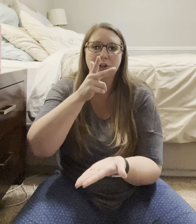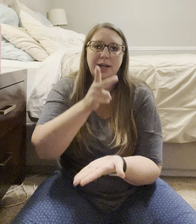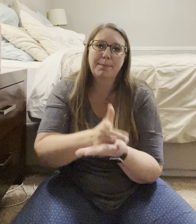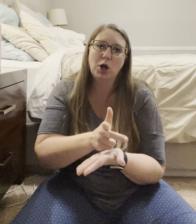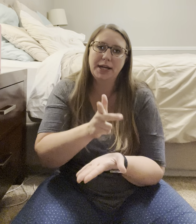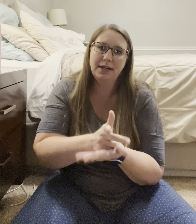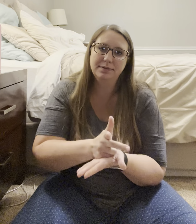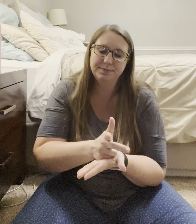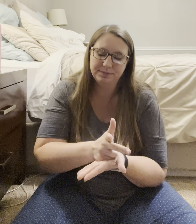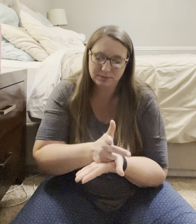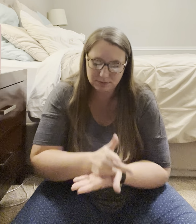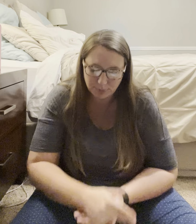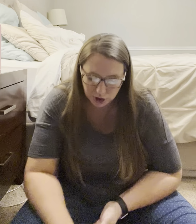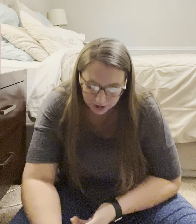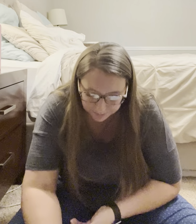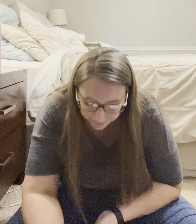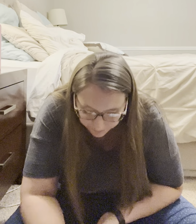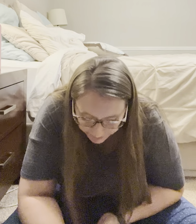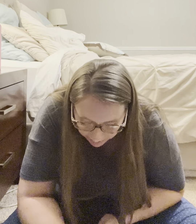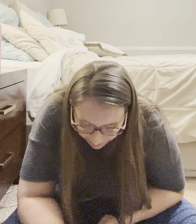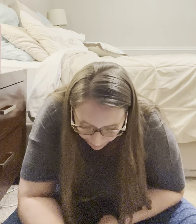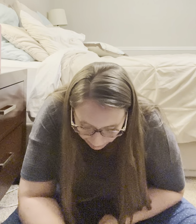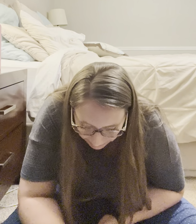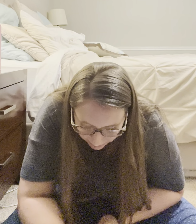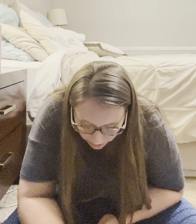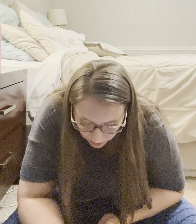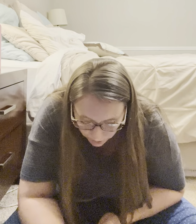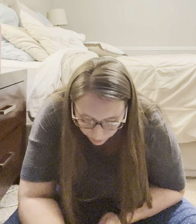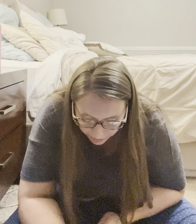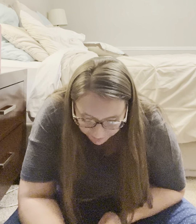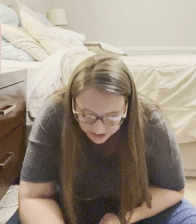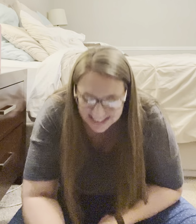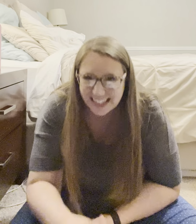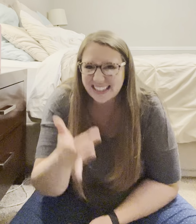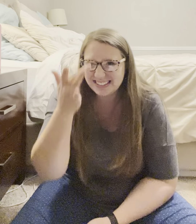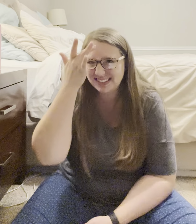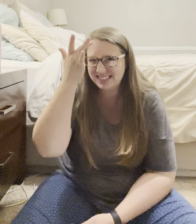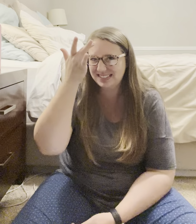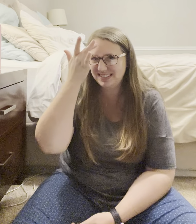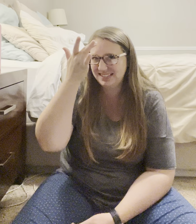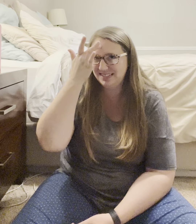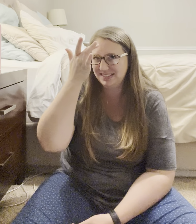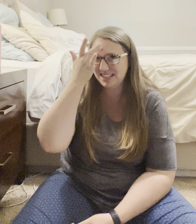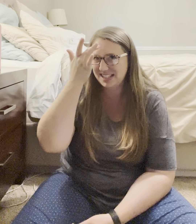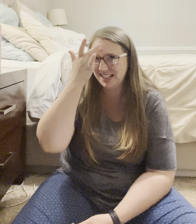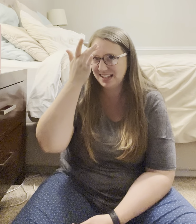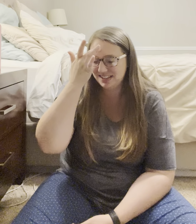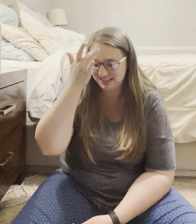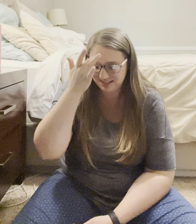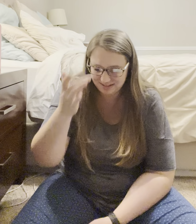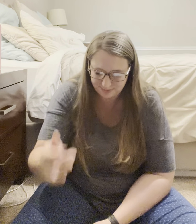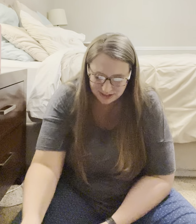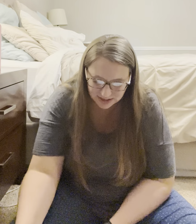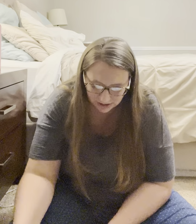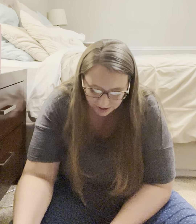you're like parking. Park. Can't find parking. Or I feel sick. Sick. I mean sick.